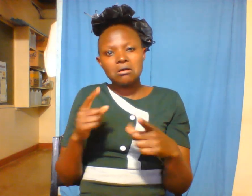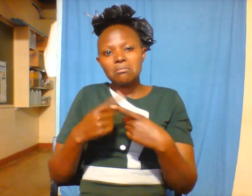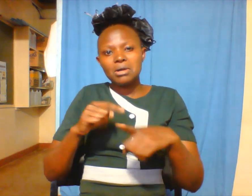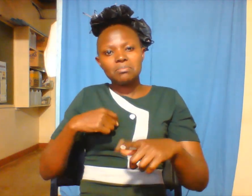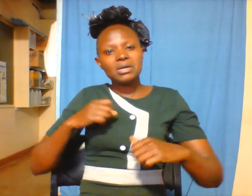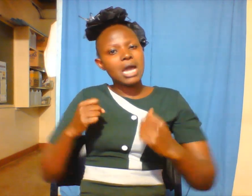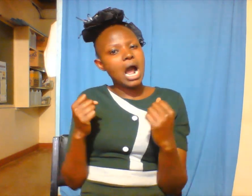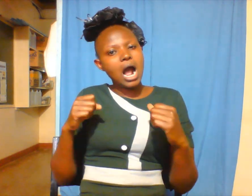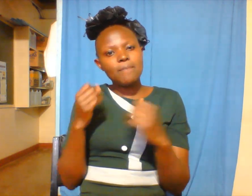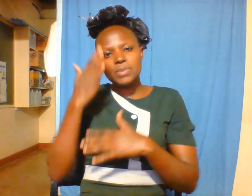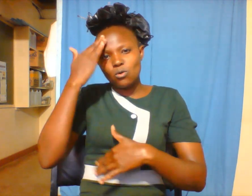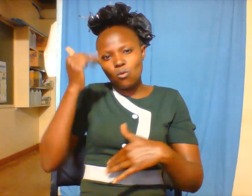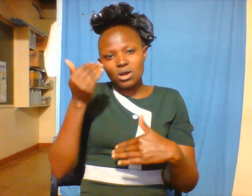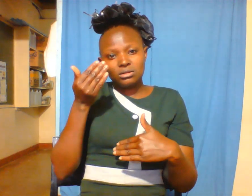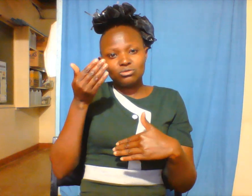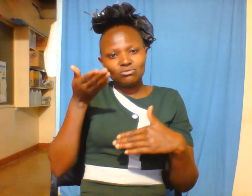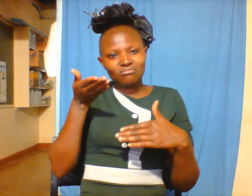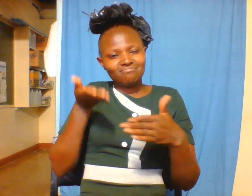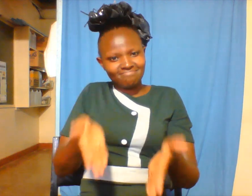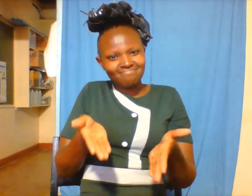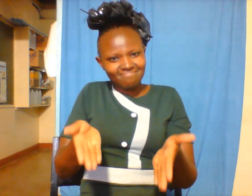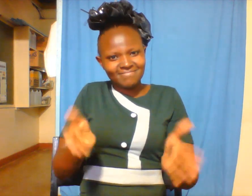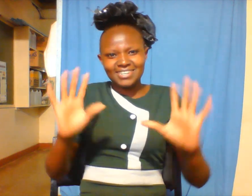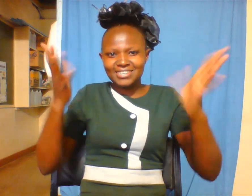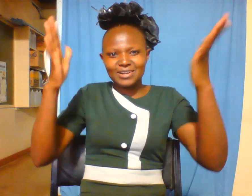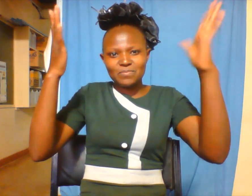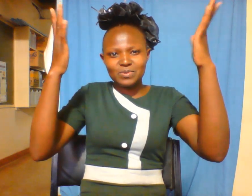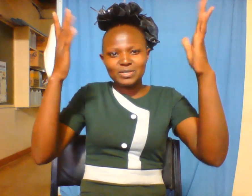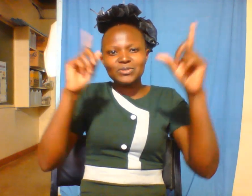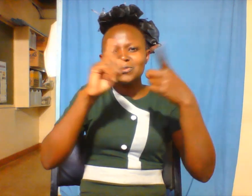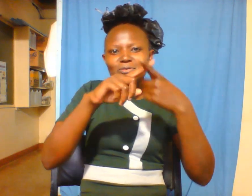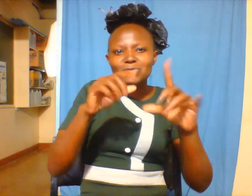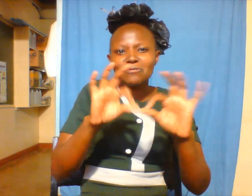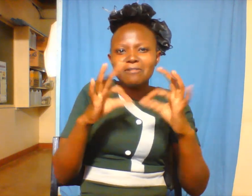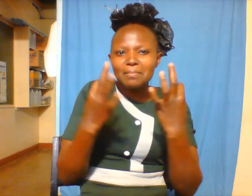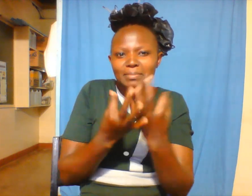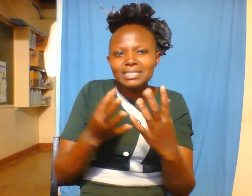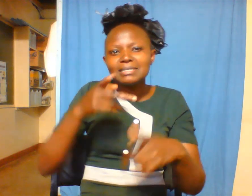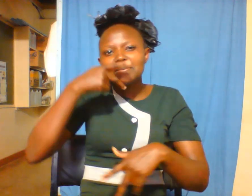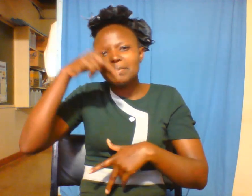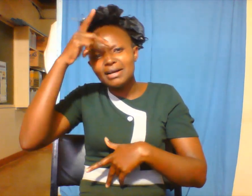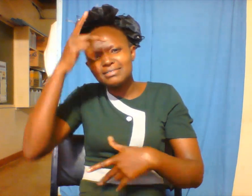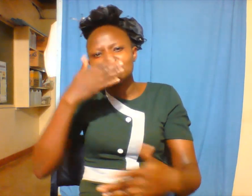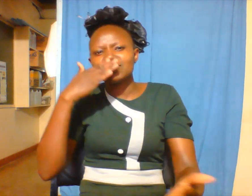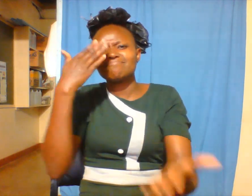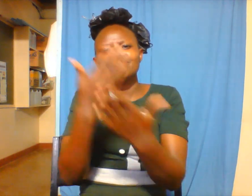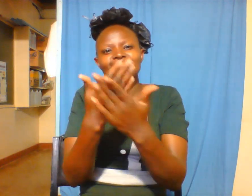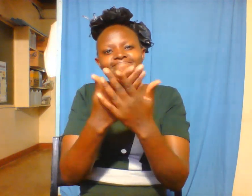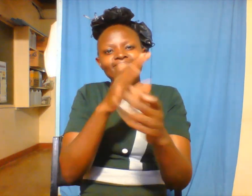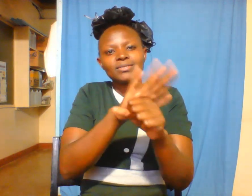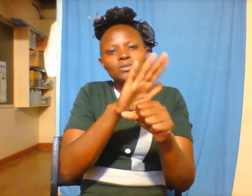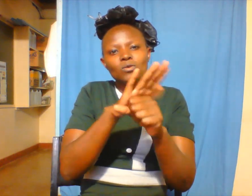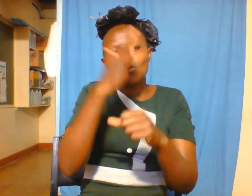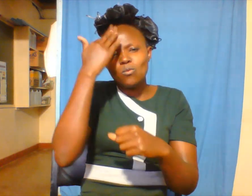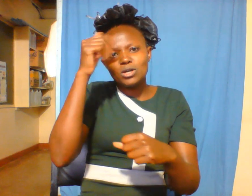I am here to celebrate. To my family, my parents, I am thankful that you gave your all